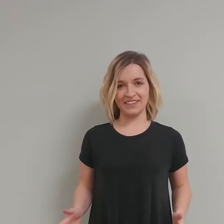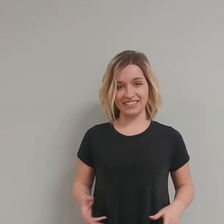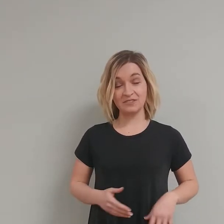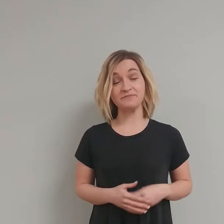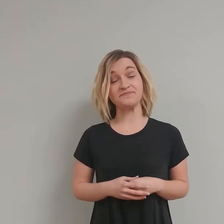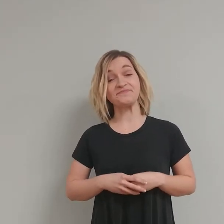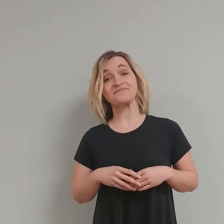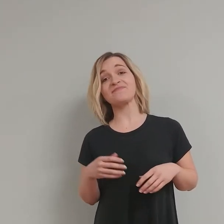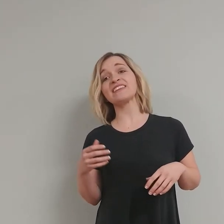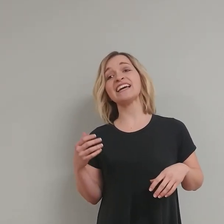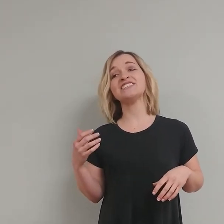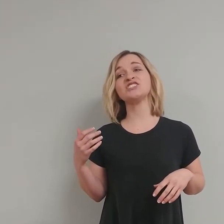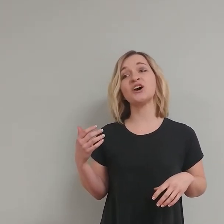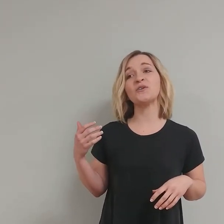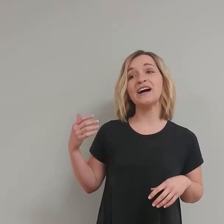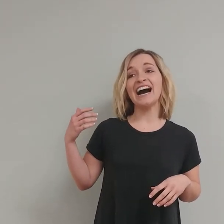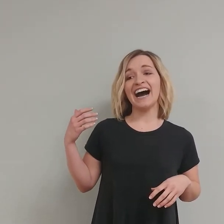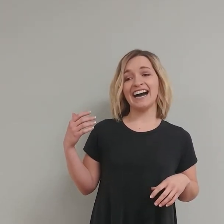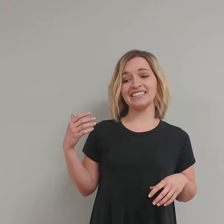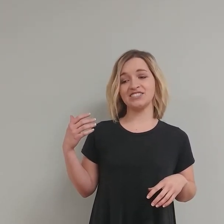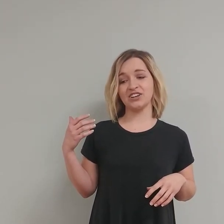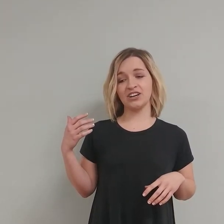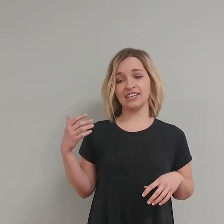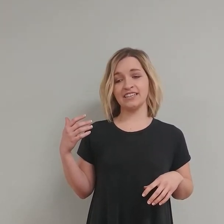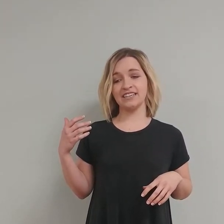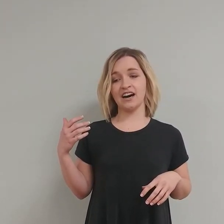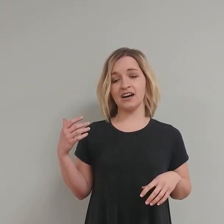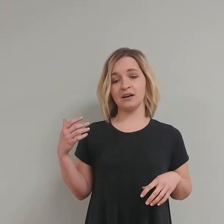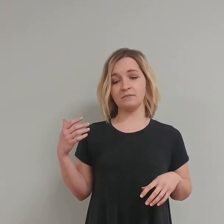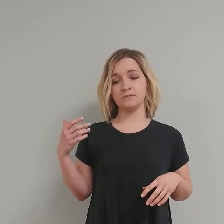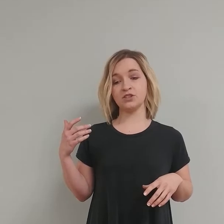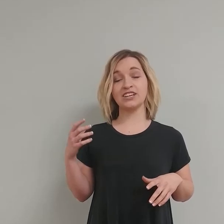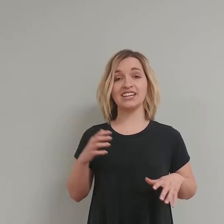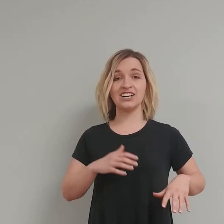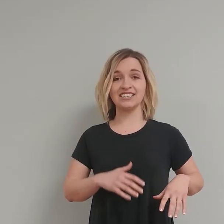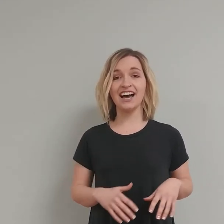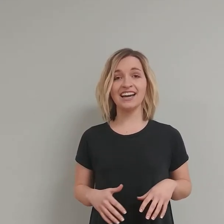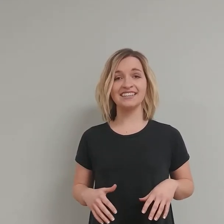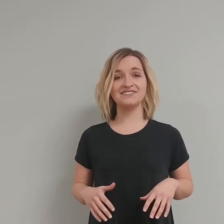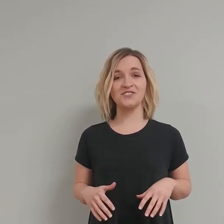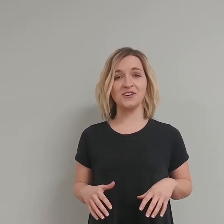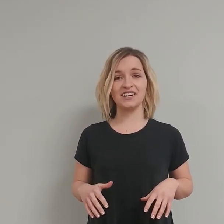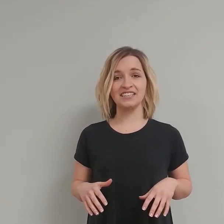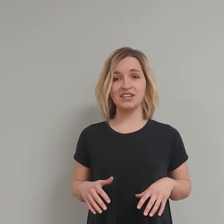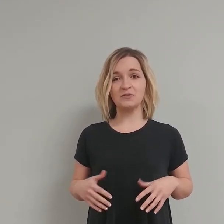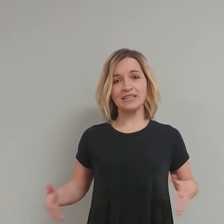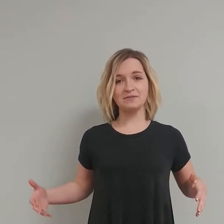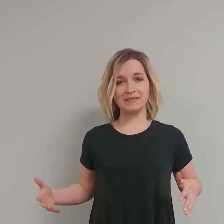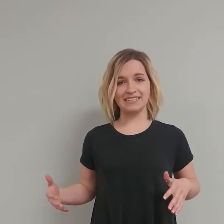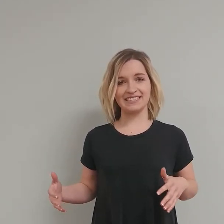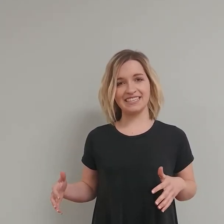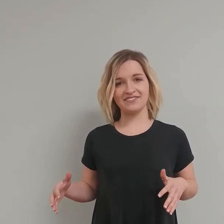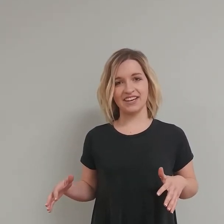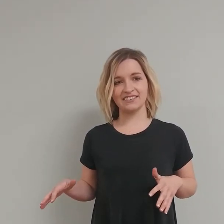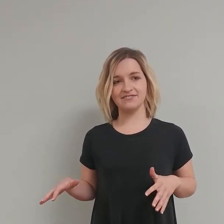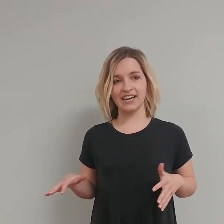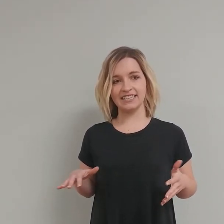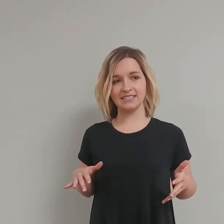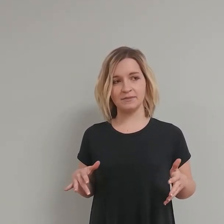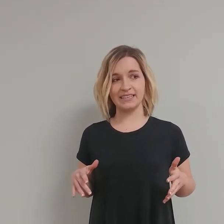else out. And so I started looking online for recipes to see if I could find something.